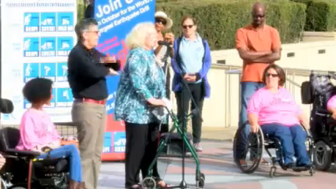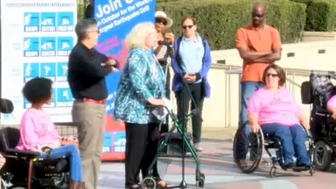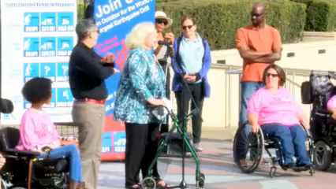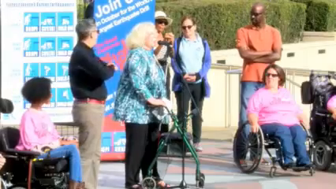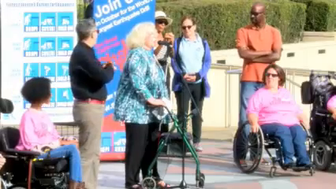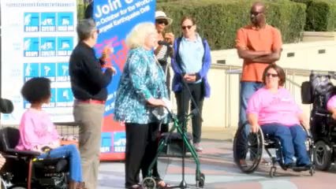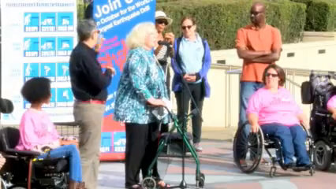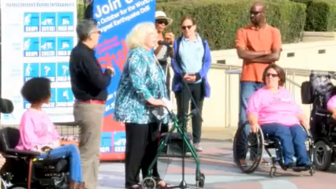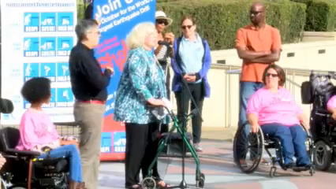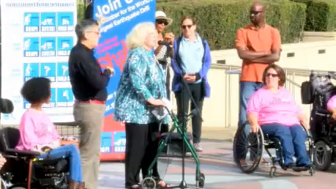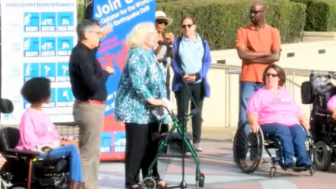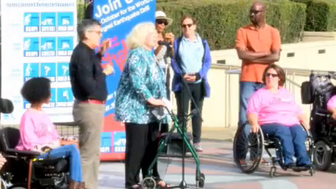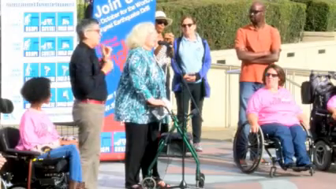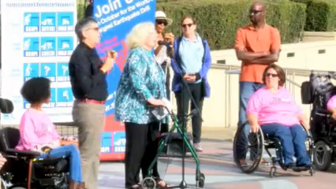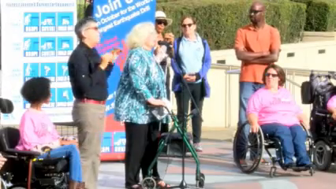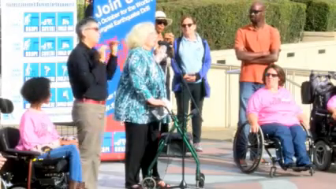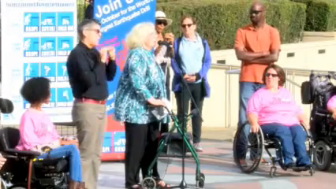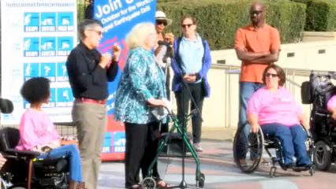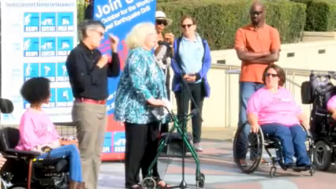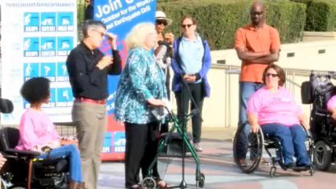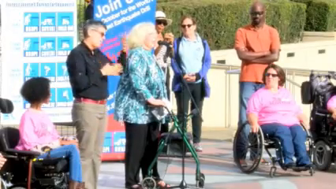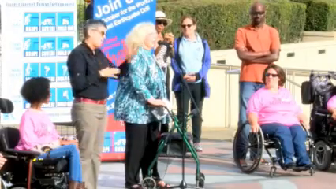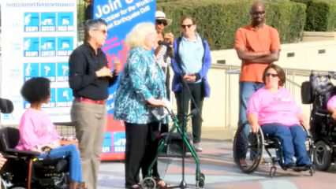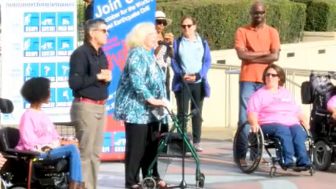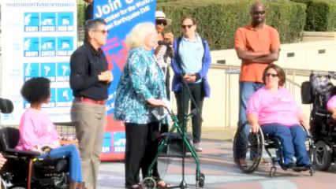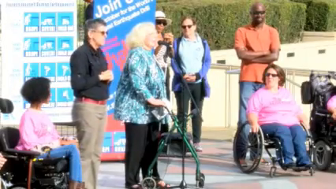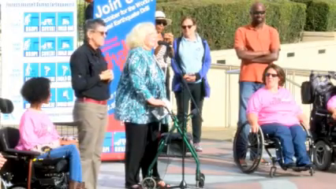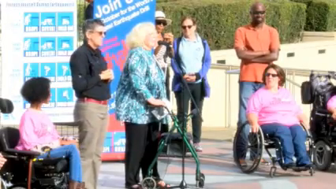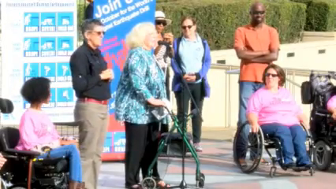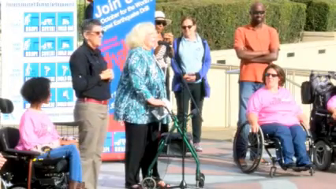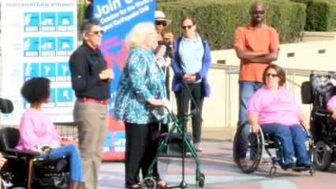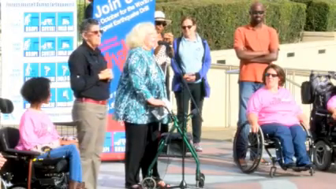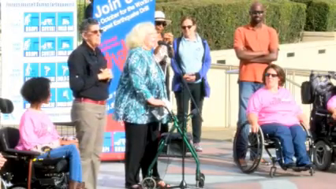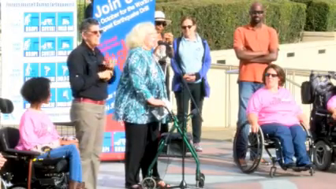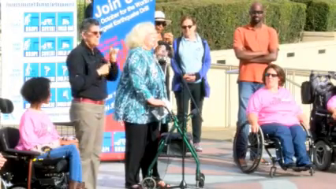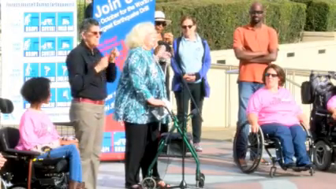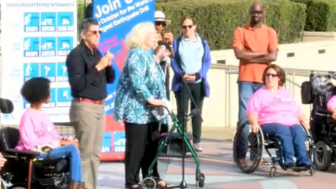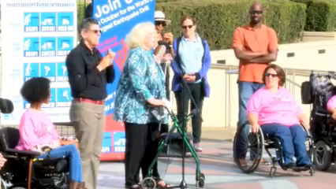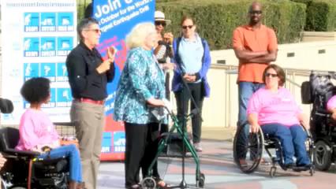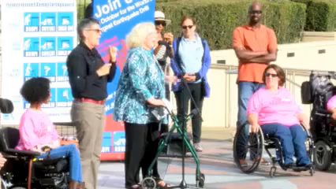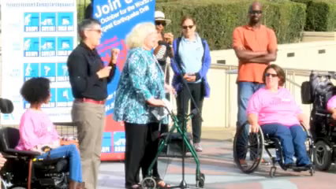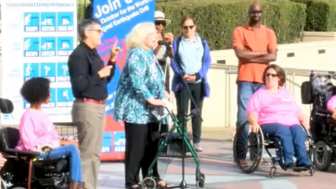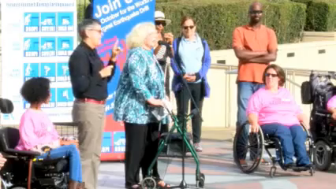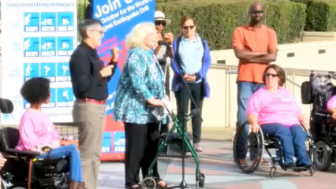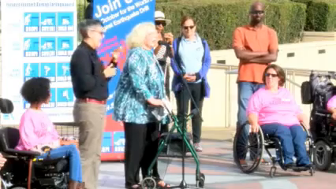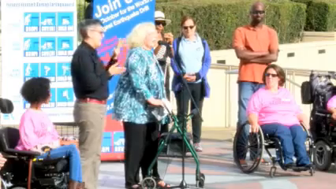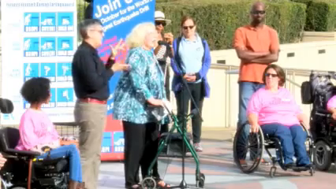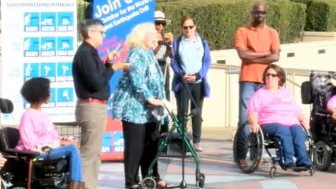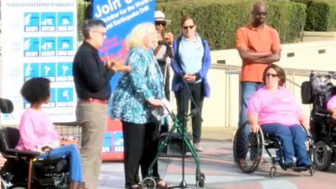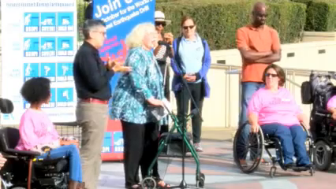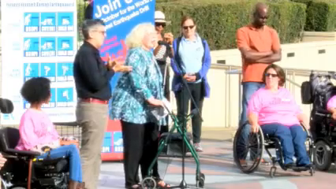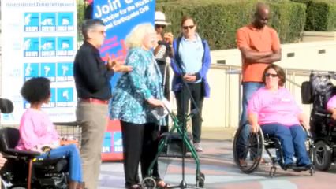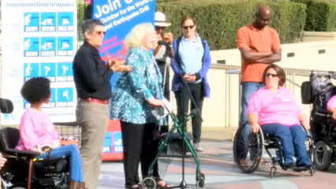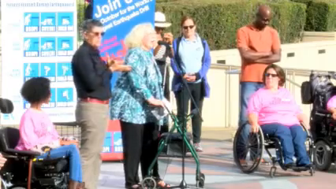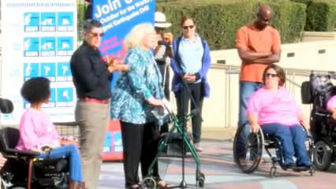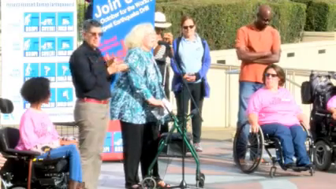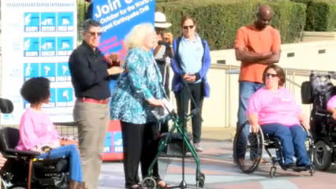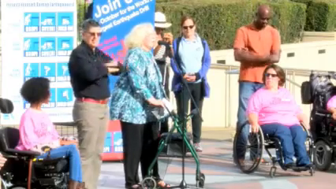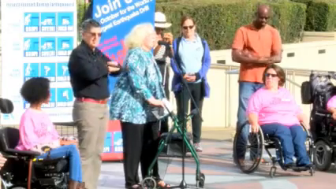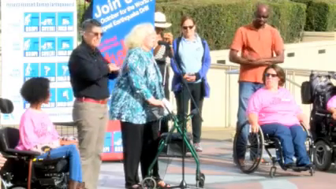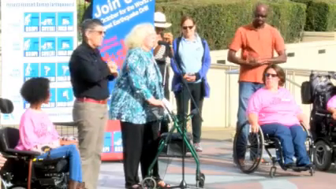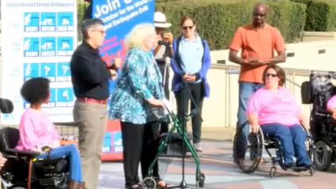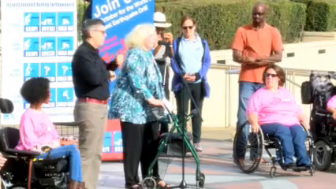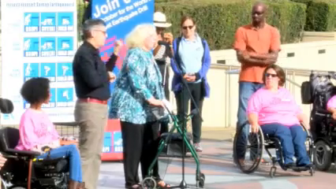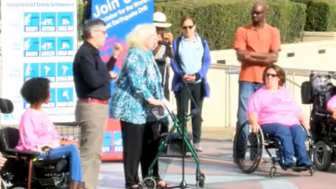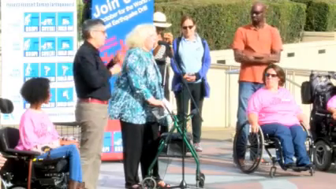with more information under the Pacific ADA Center table with handouts. And as